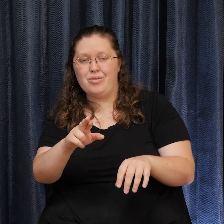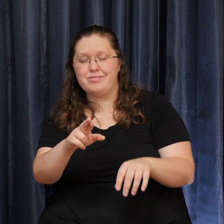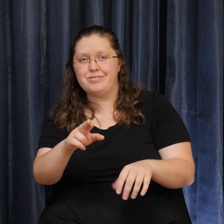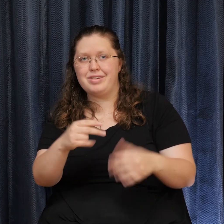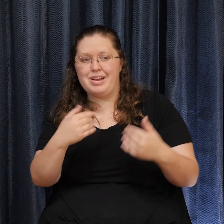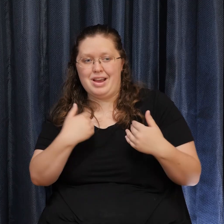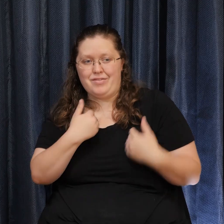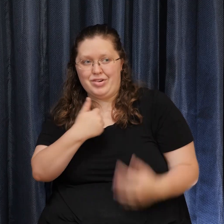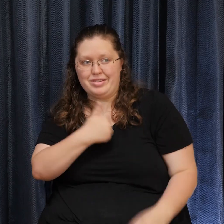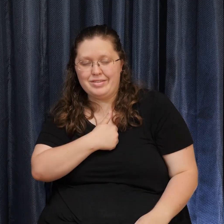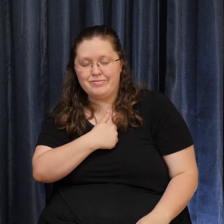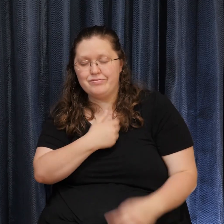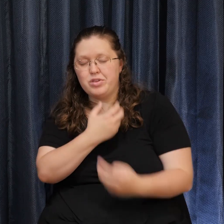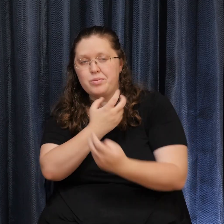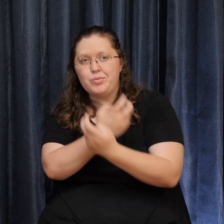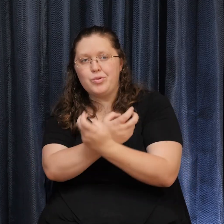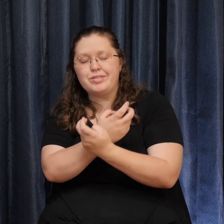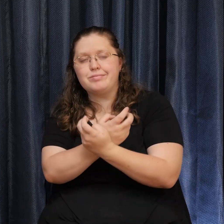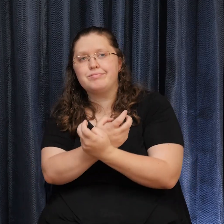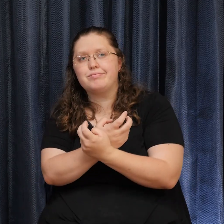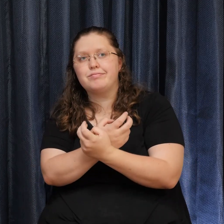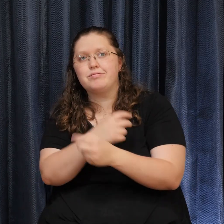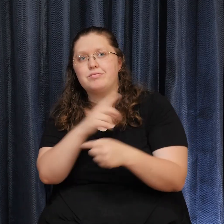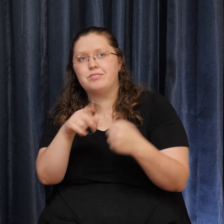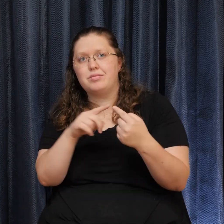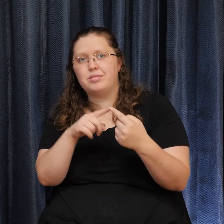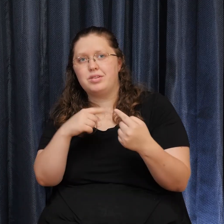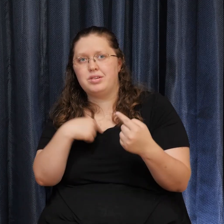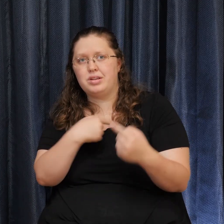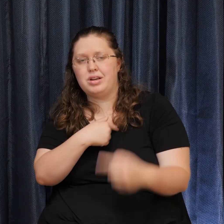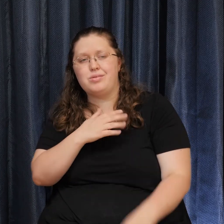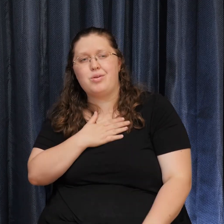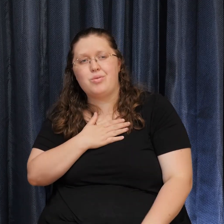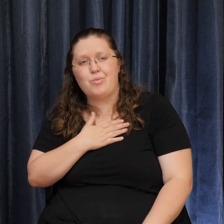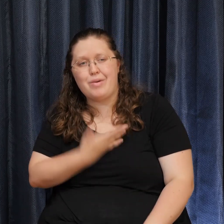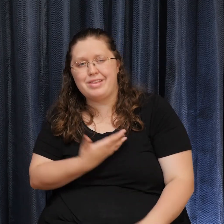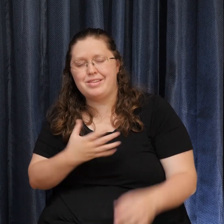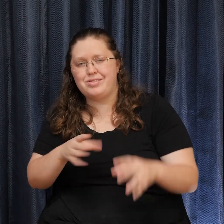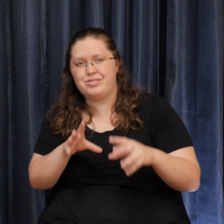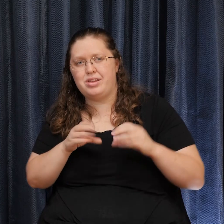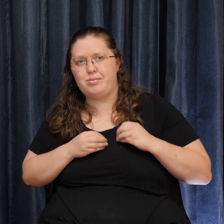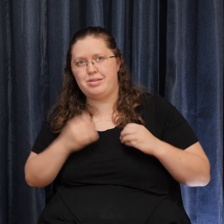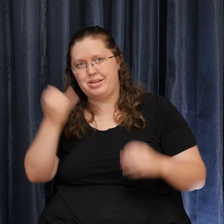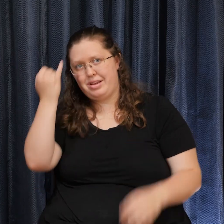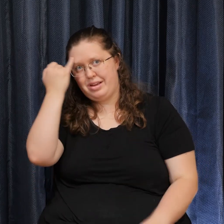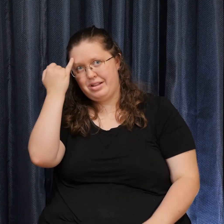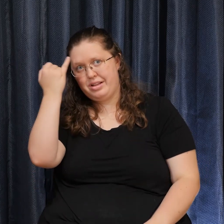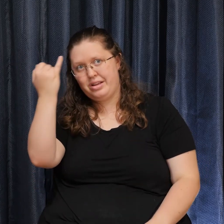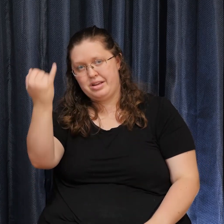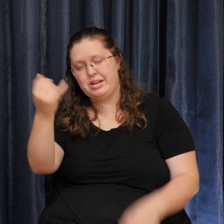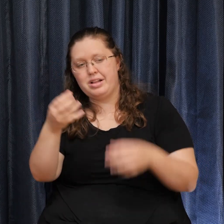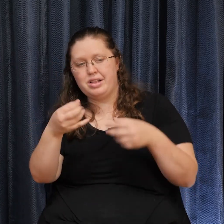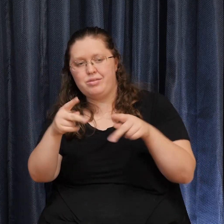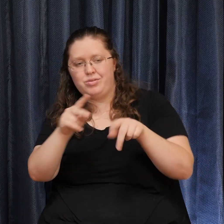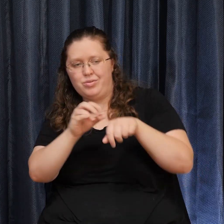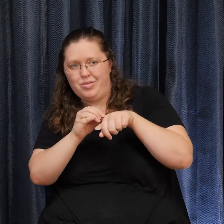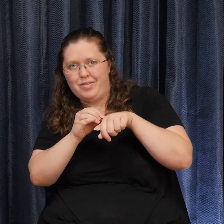embrace This idea Just this one Idea And let it Color and affect And bring forth The other three